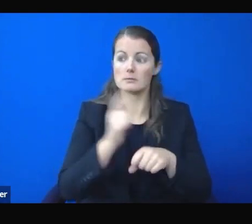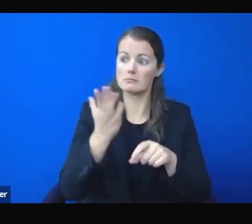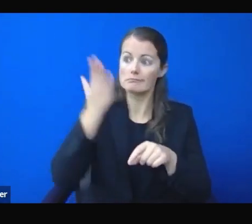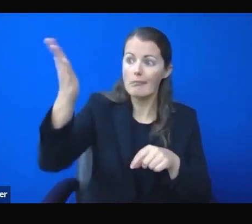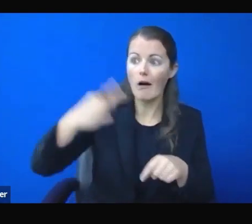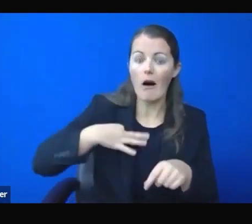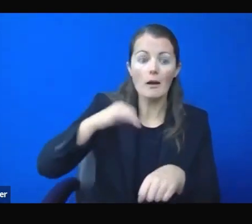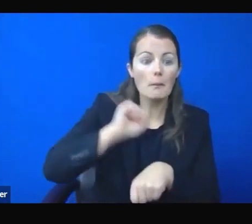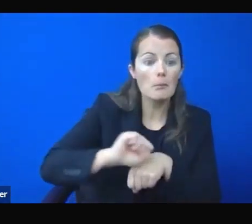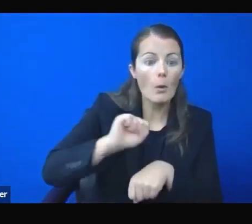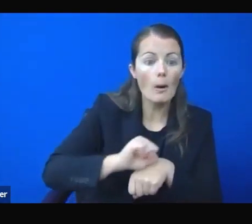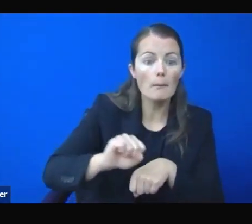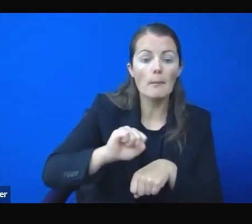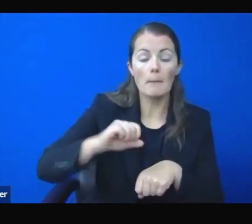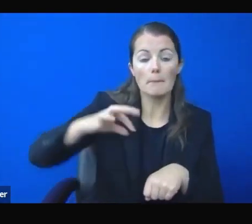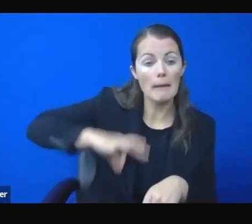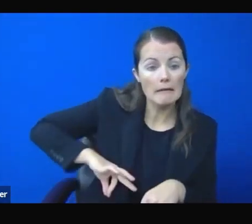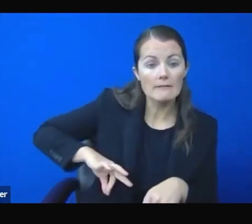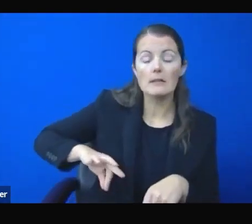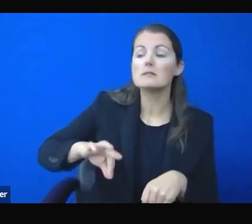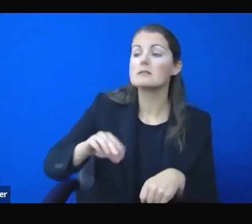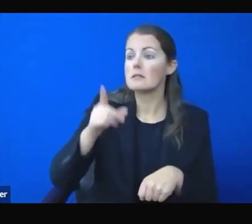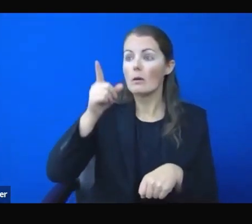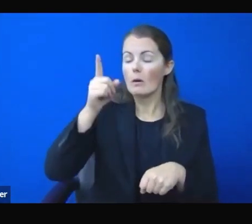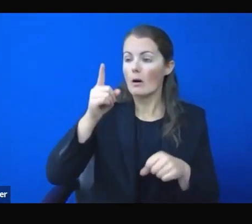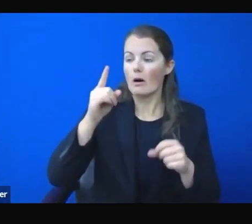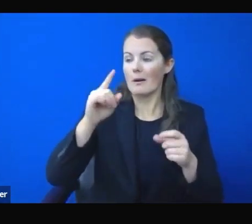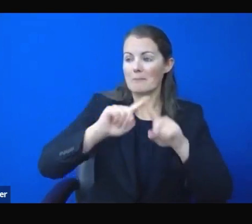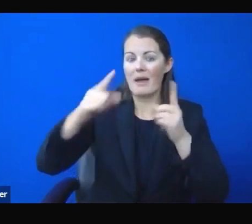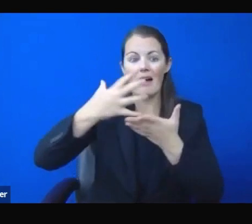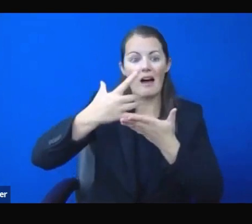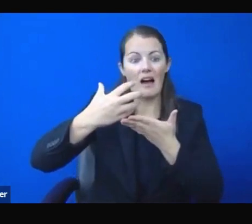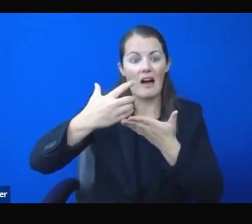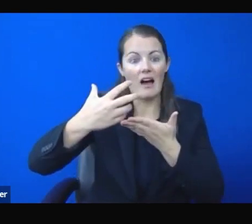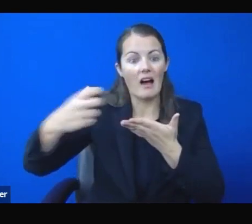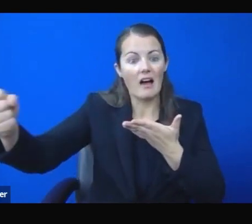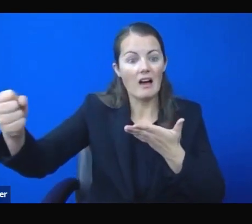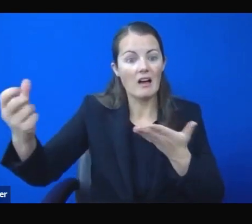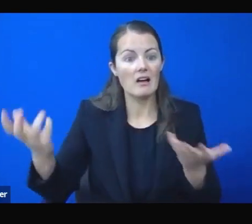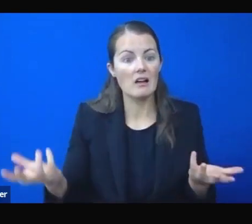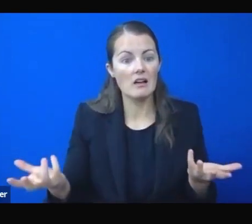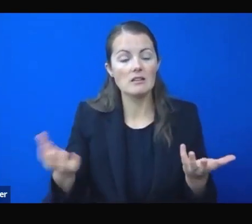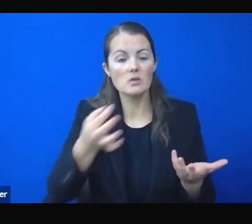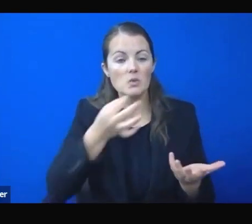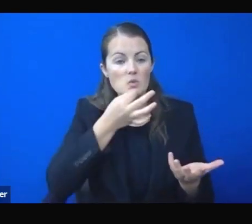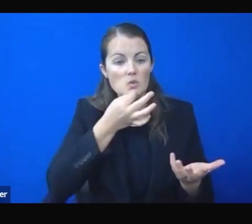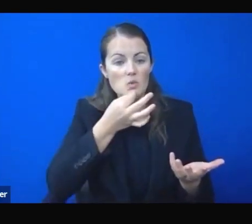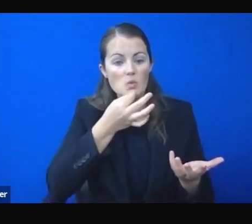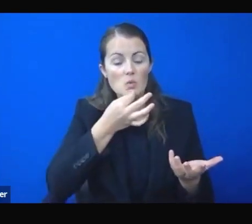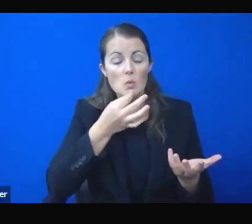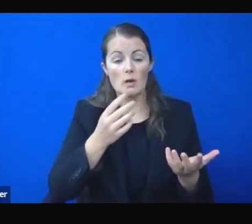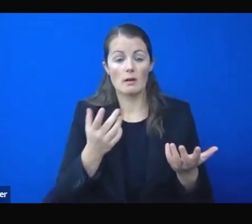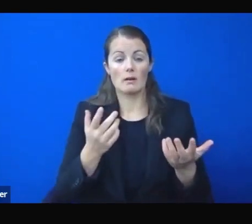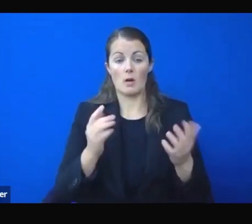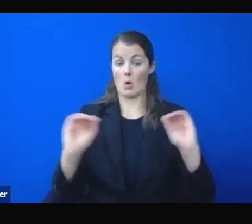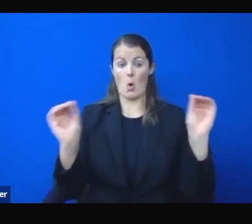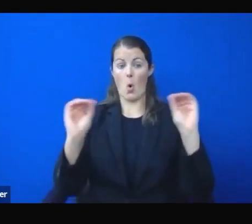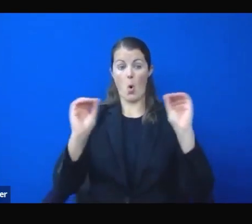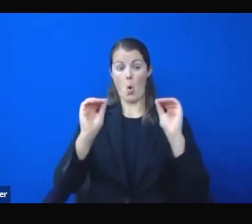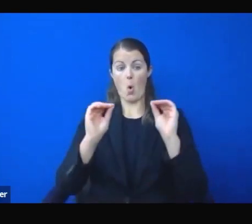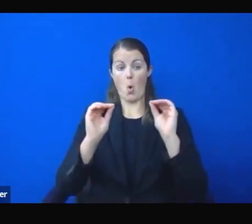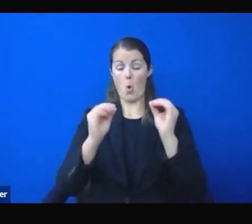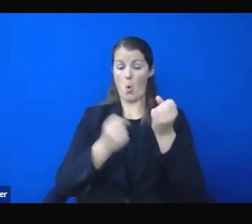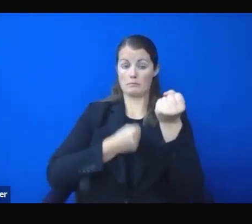or later. Let me repeat that. Without additional federal assistance, the majority of these